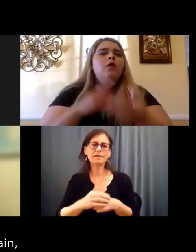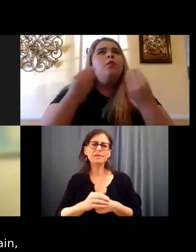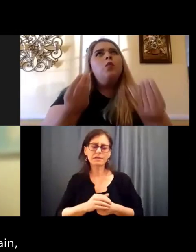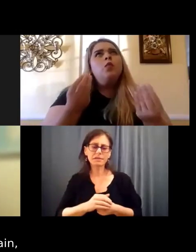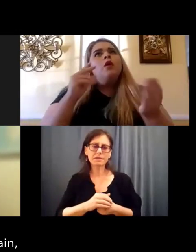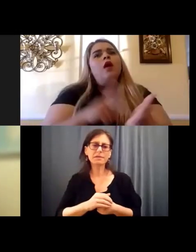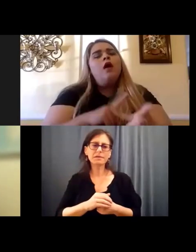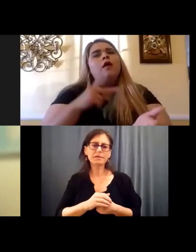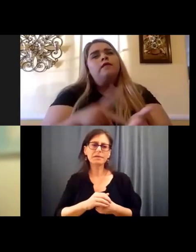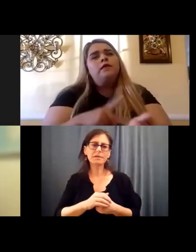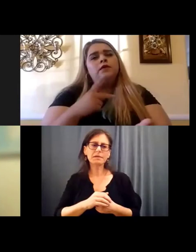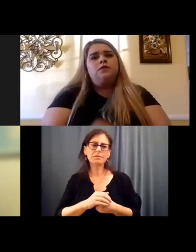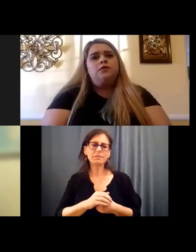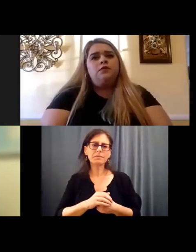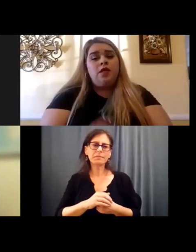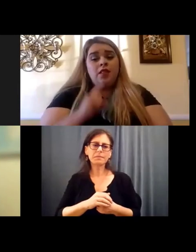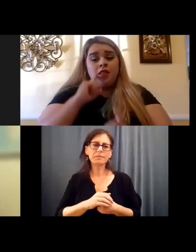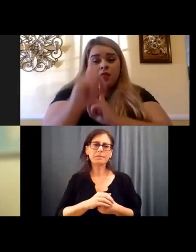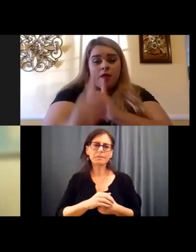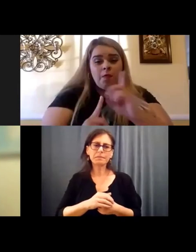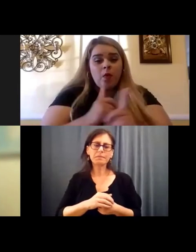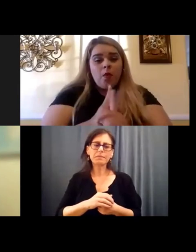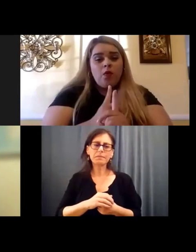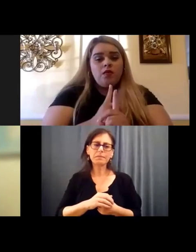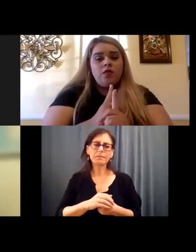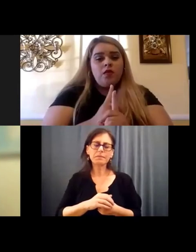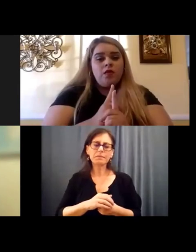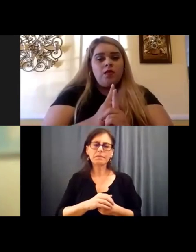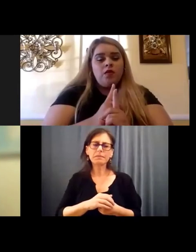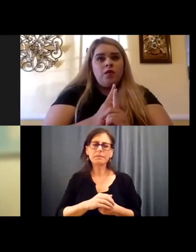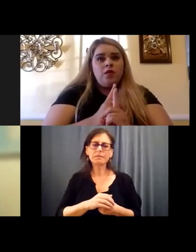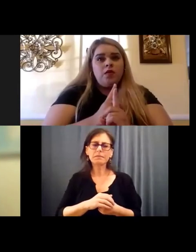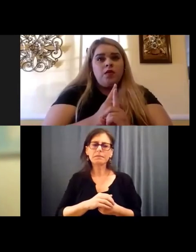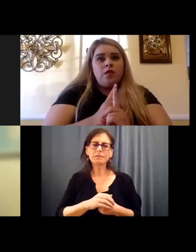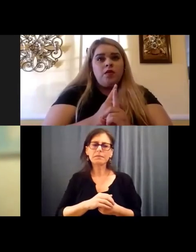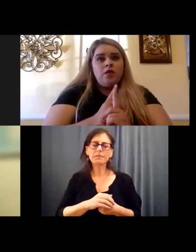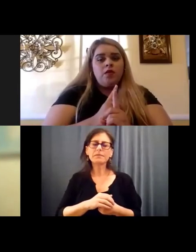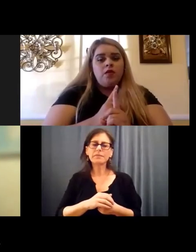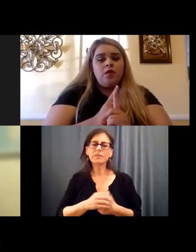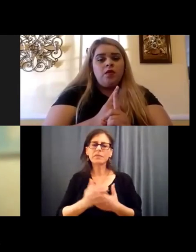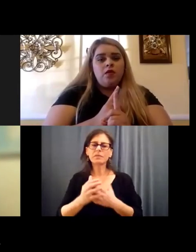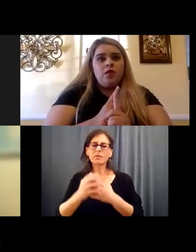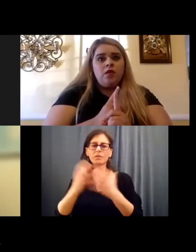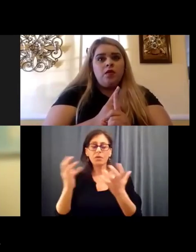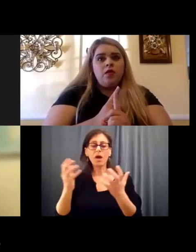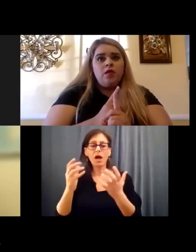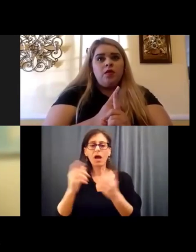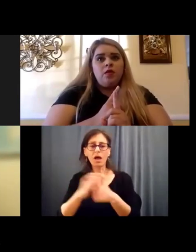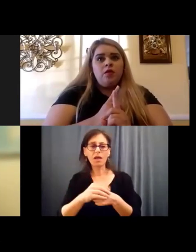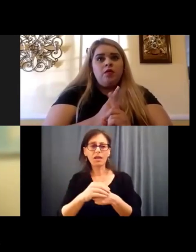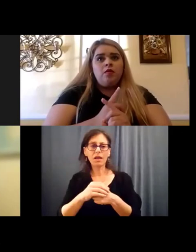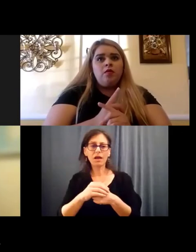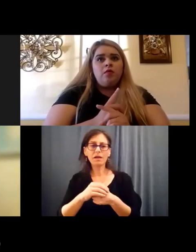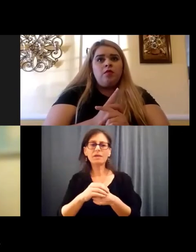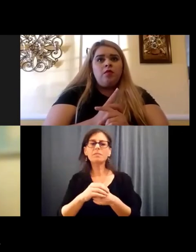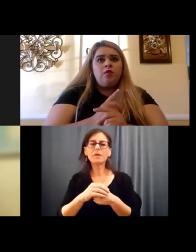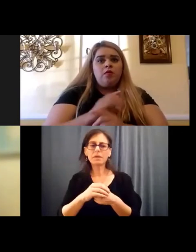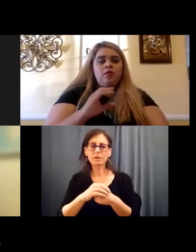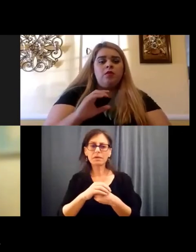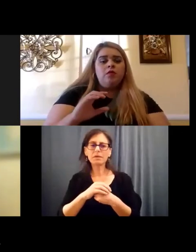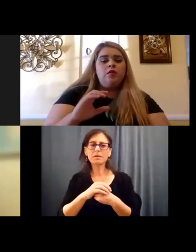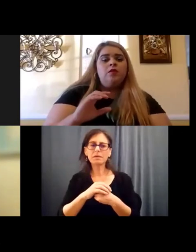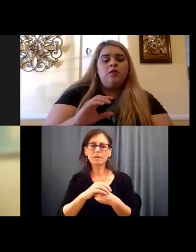and sports and music of charities for people with disabilities, but don't go deep